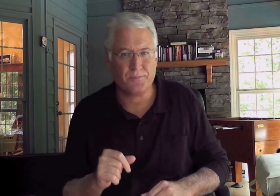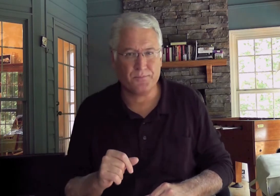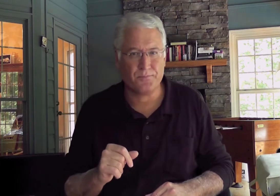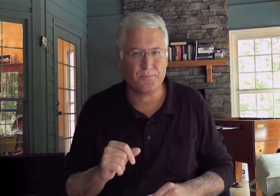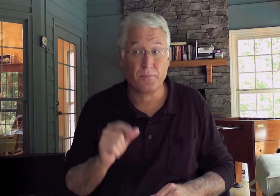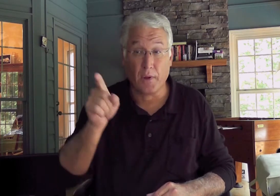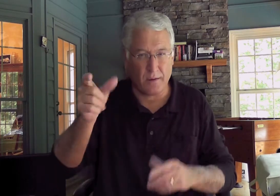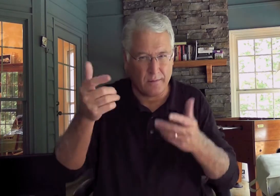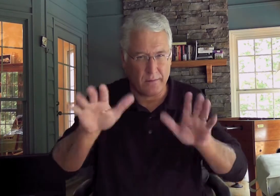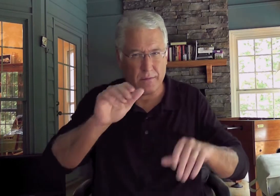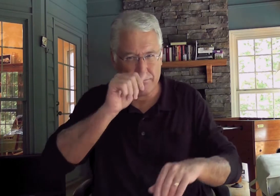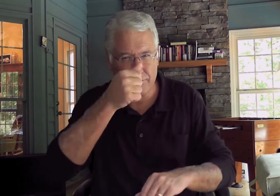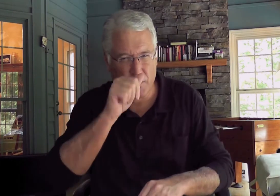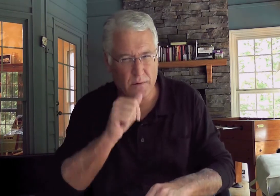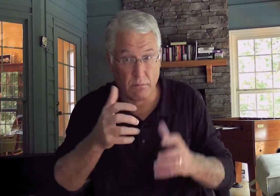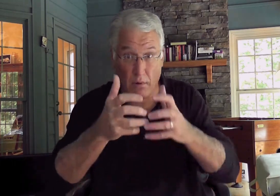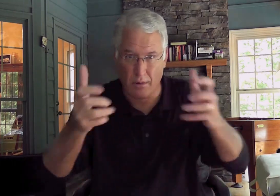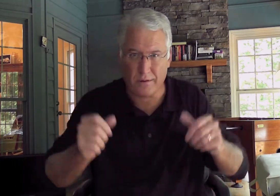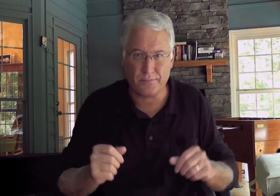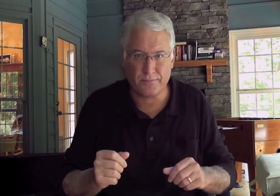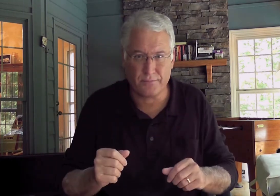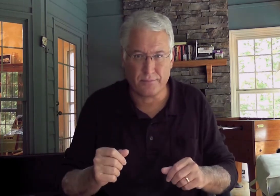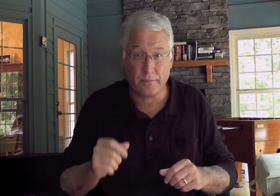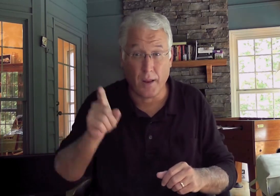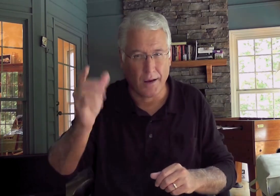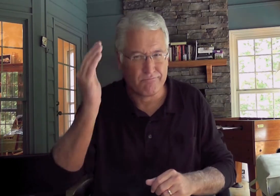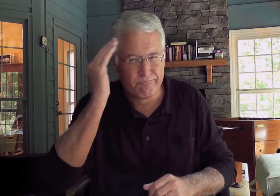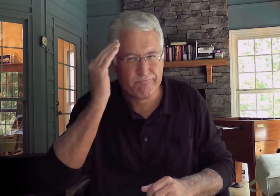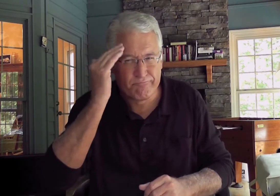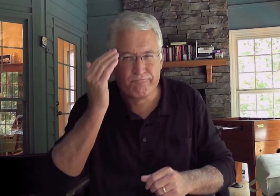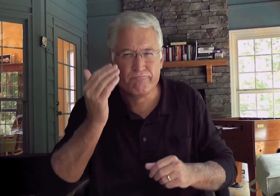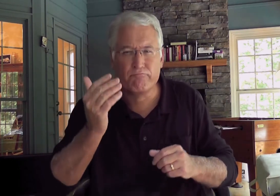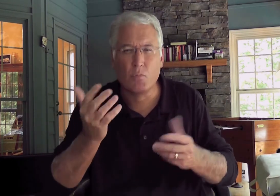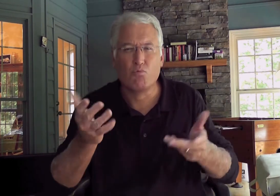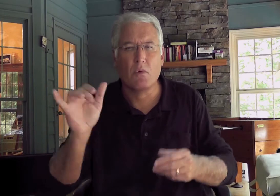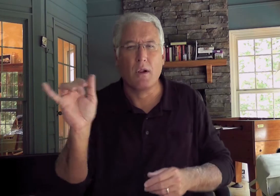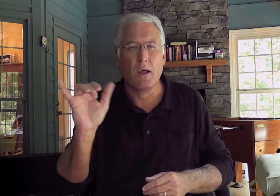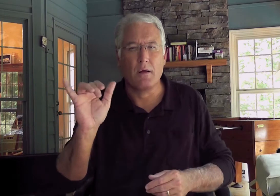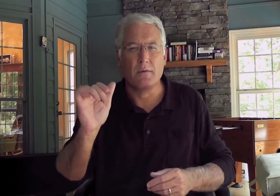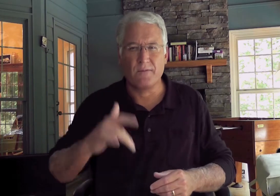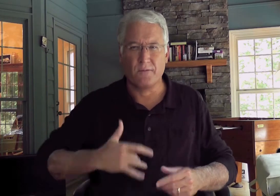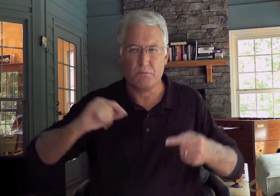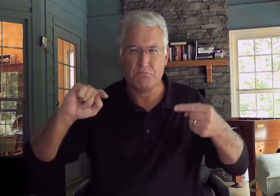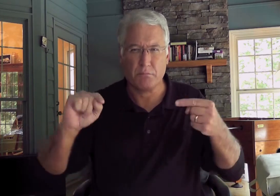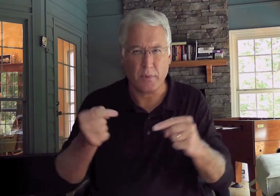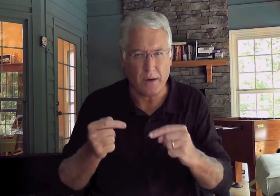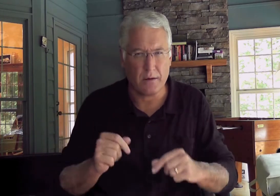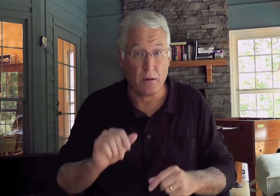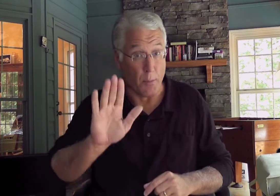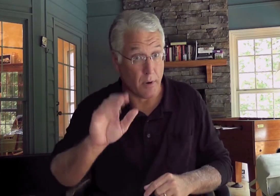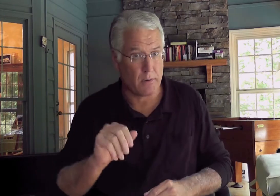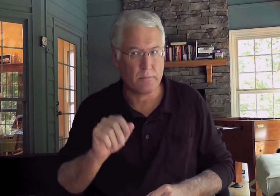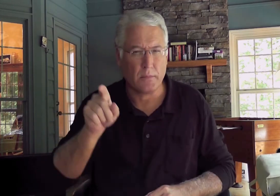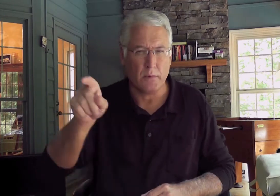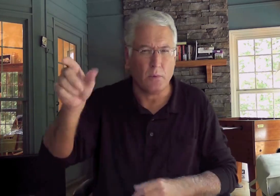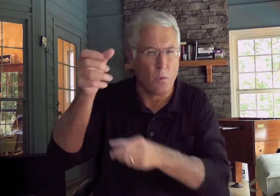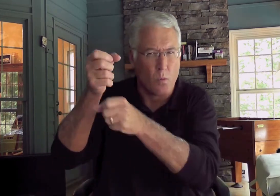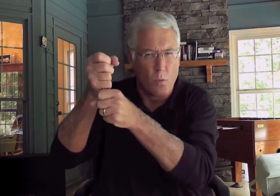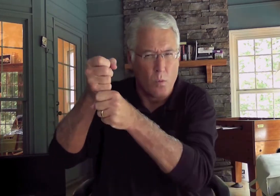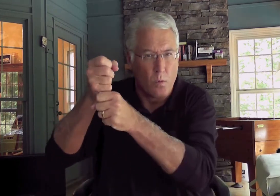understood this. He suffered much. Paul knew what it was like to hurt. And he